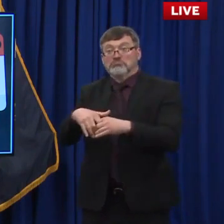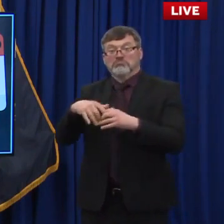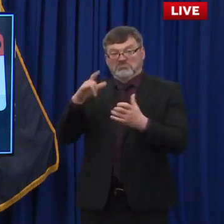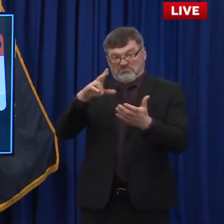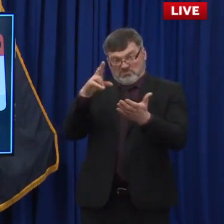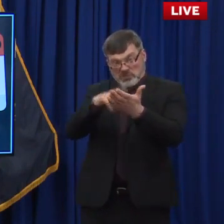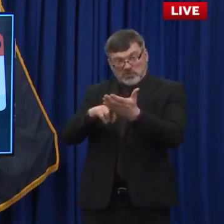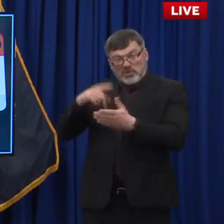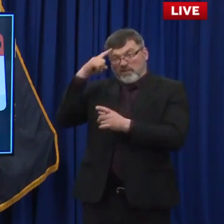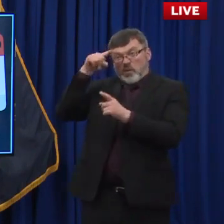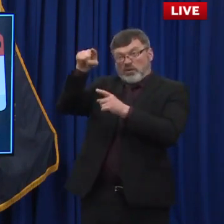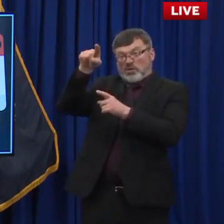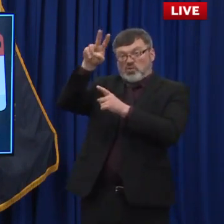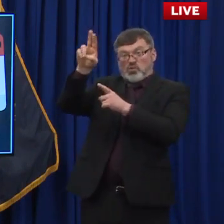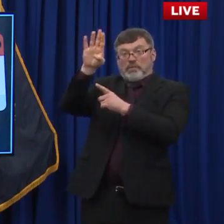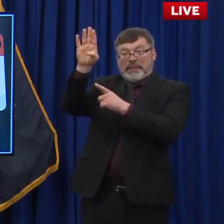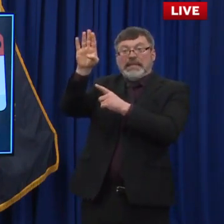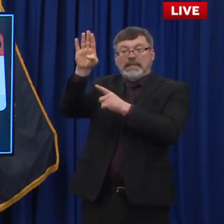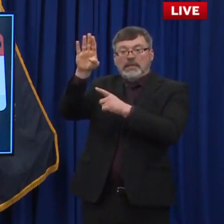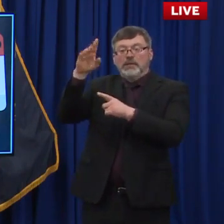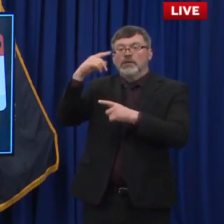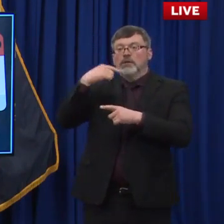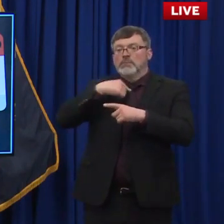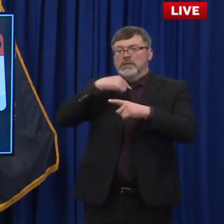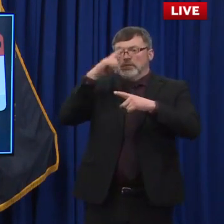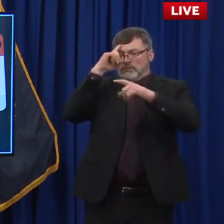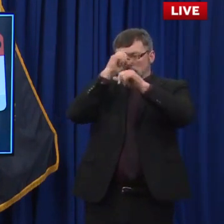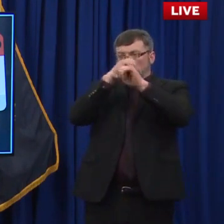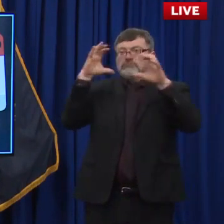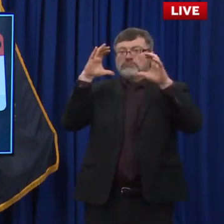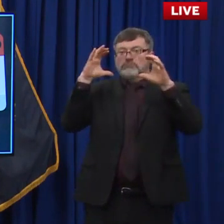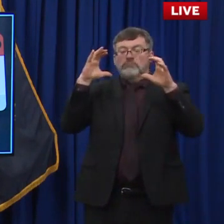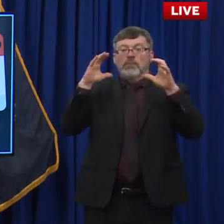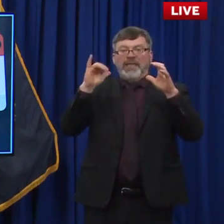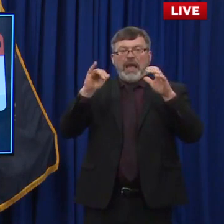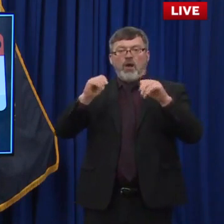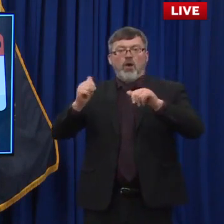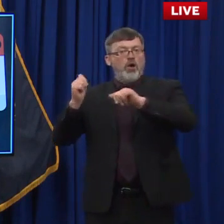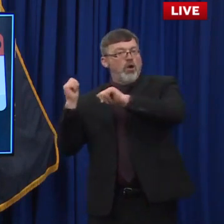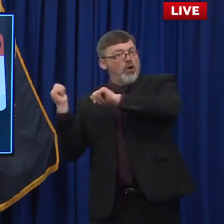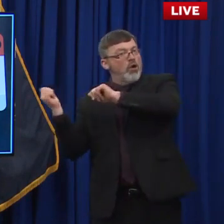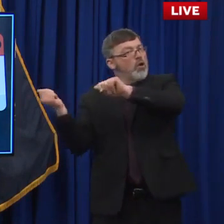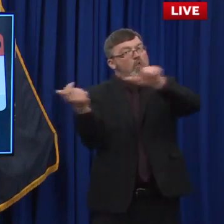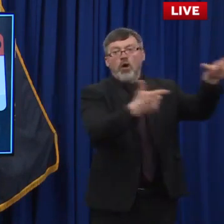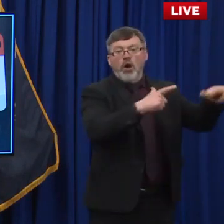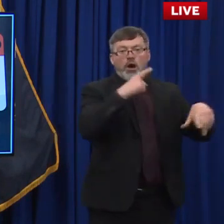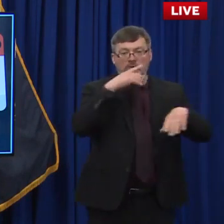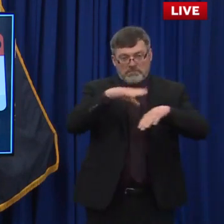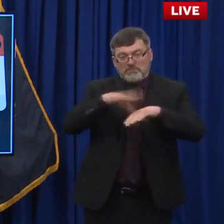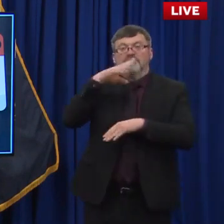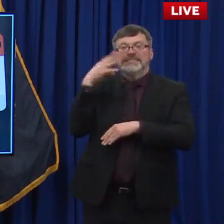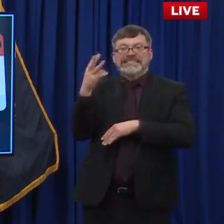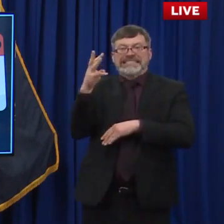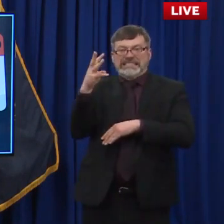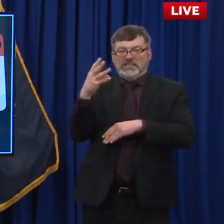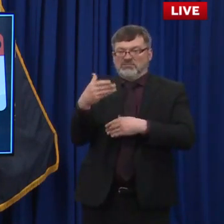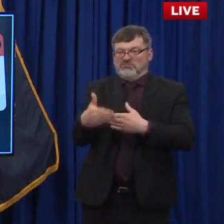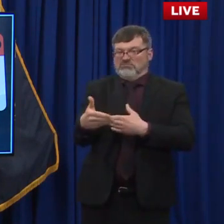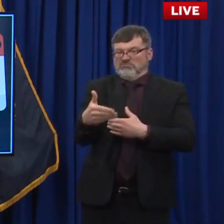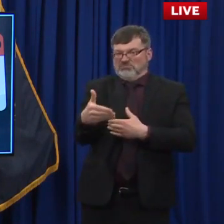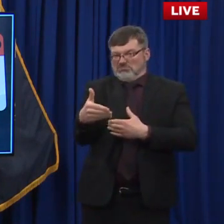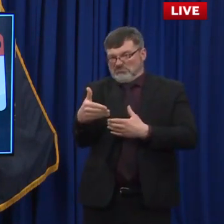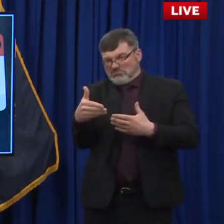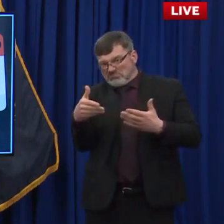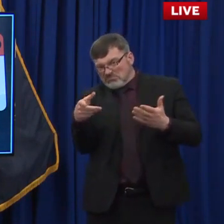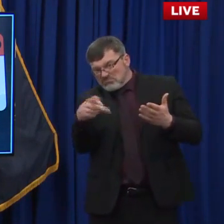we do plan on expanding vaccine access to all of our citizens 16 and older in just a matter of weeks. So we don't have a firm